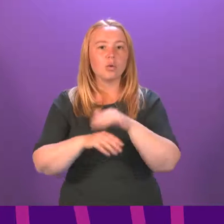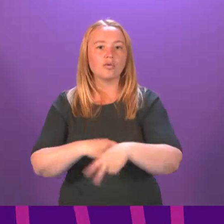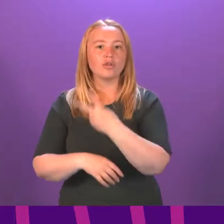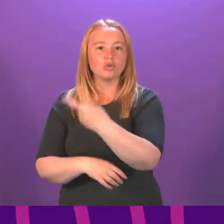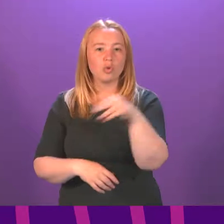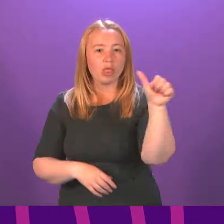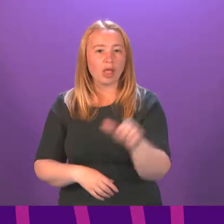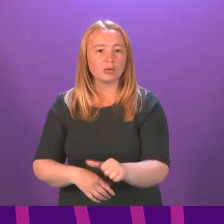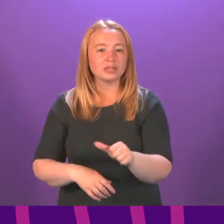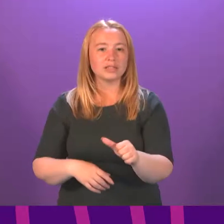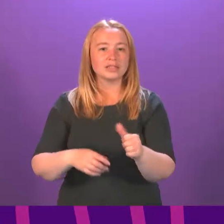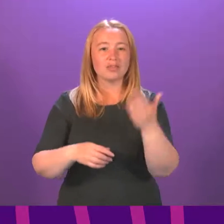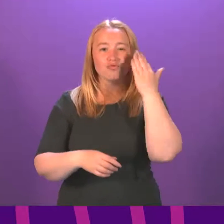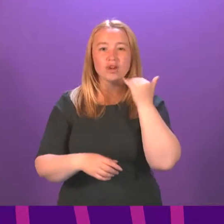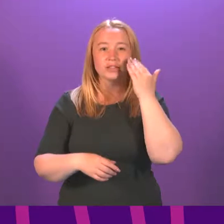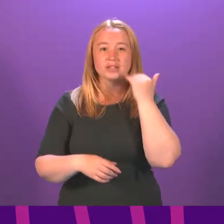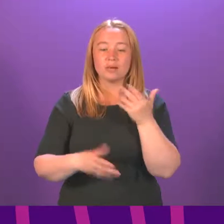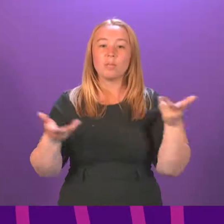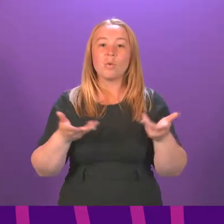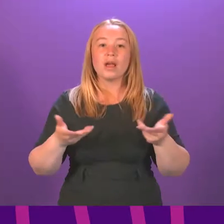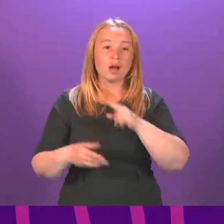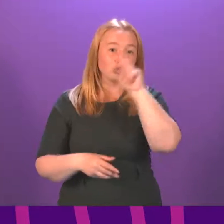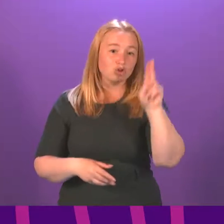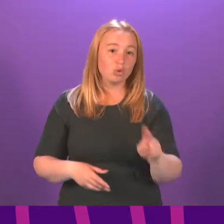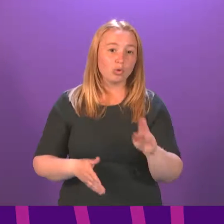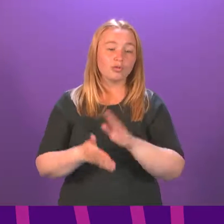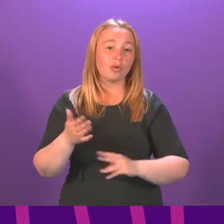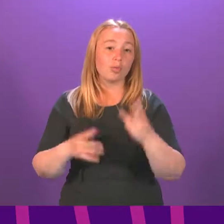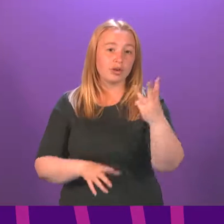racism have been reported in schools over the last three years.